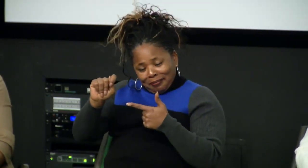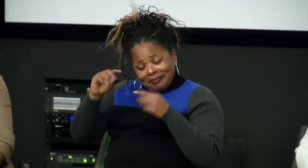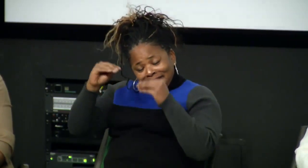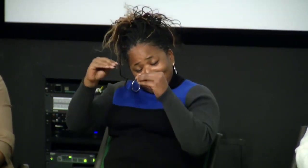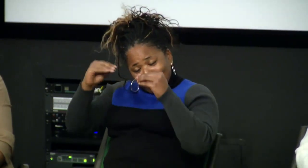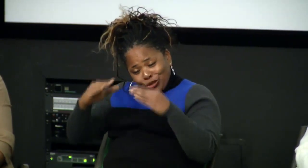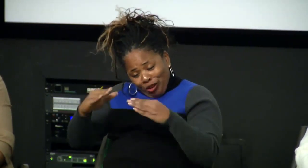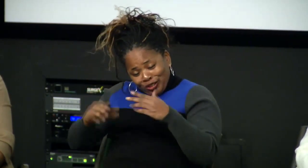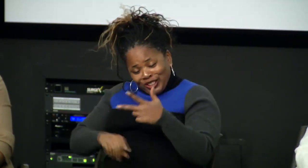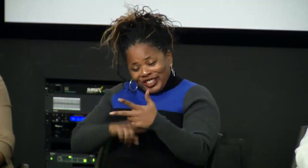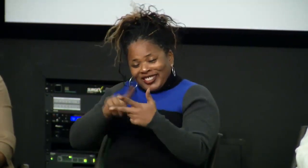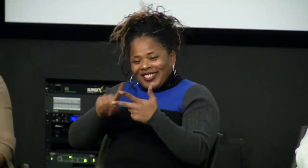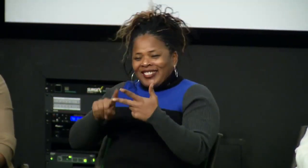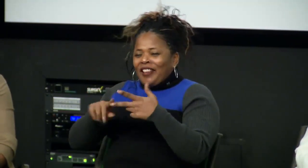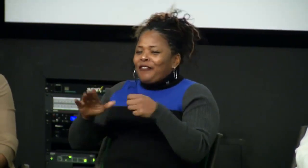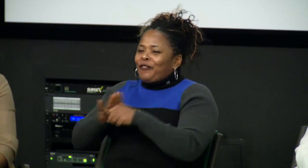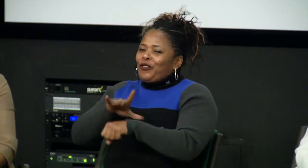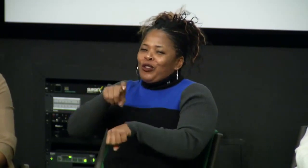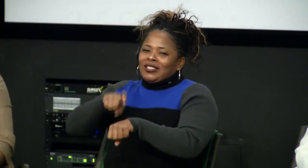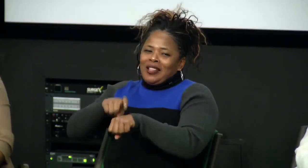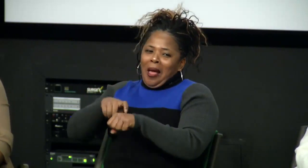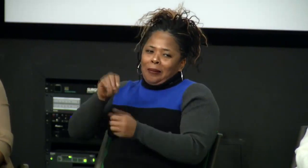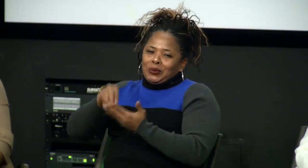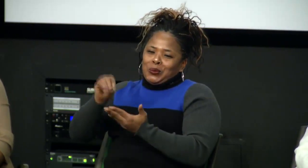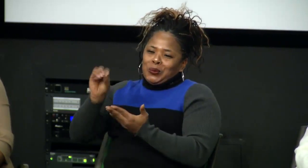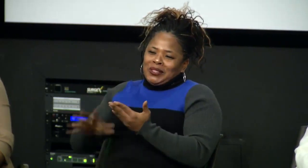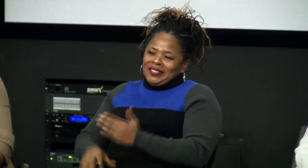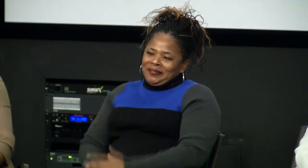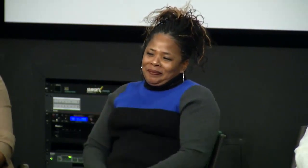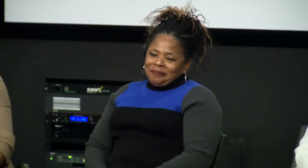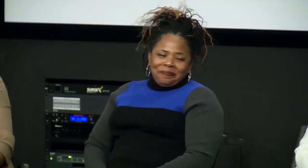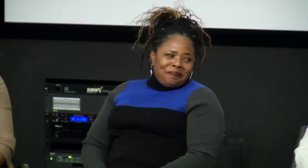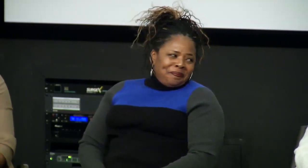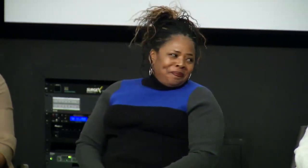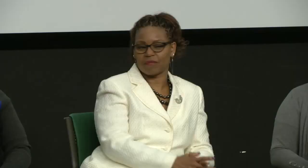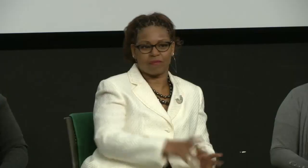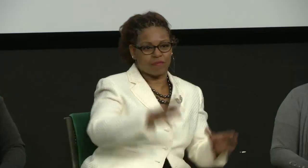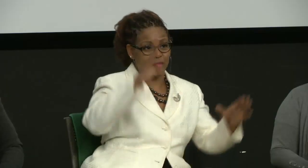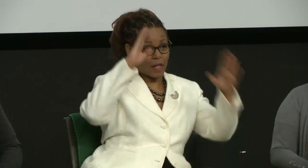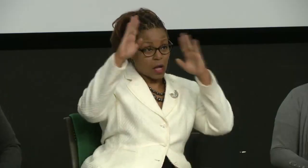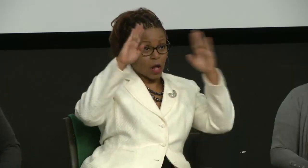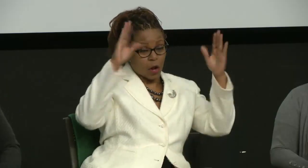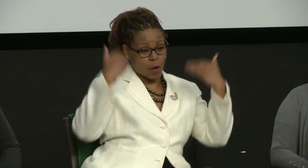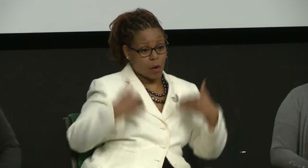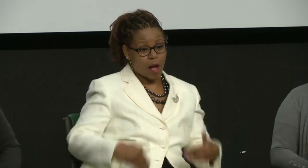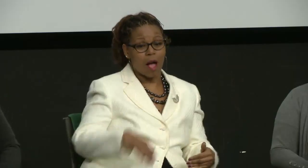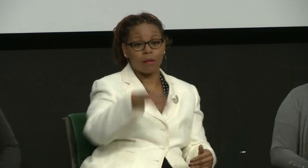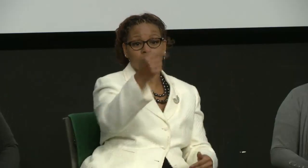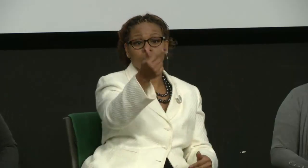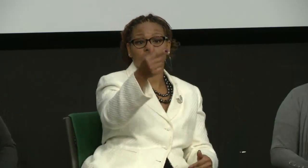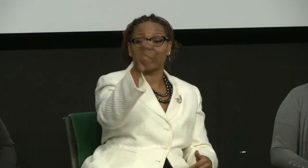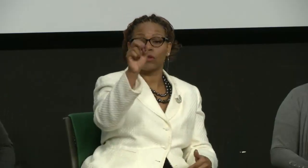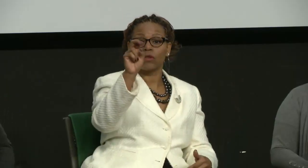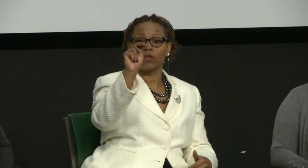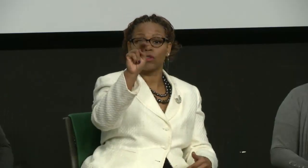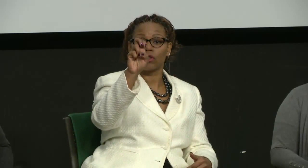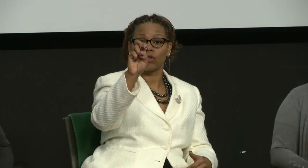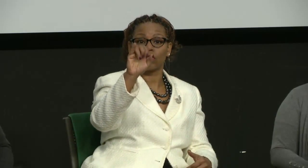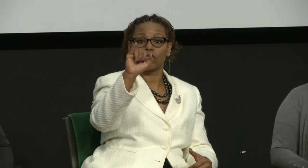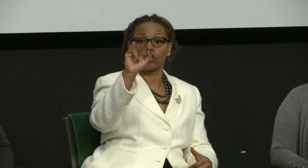also part-time teaching, and I'm a full-time student, as well. Hello, everyone. My